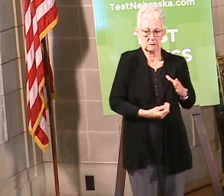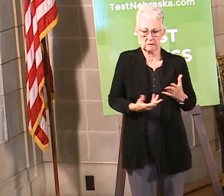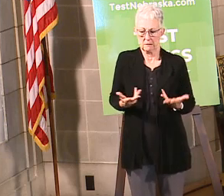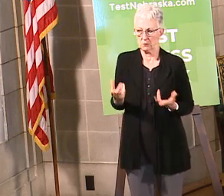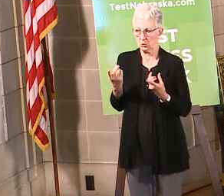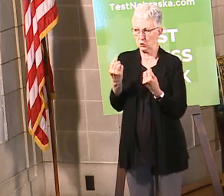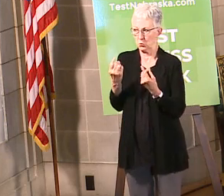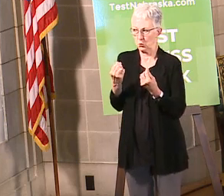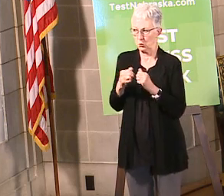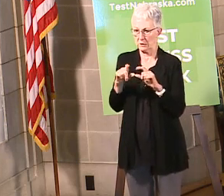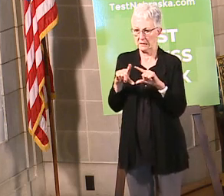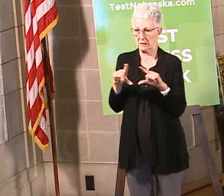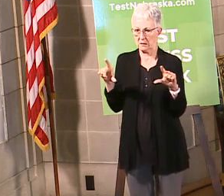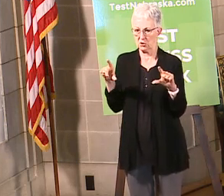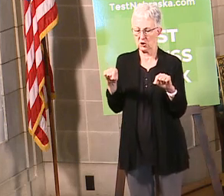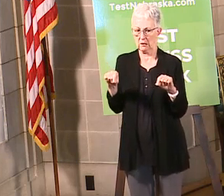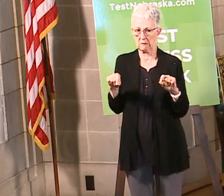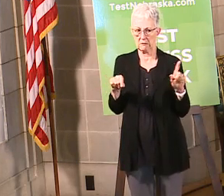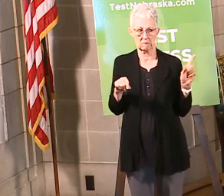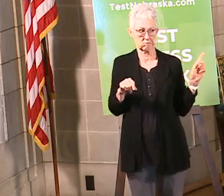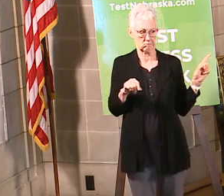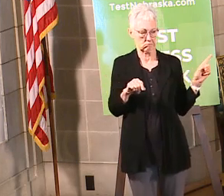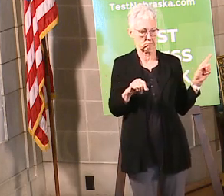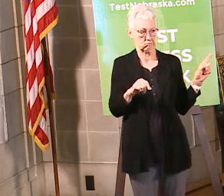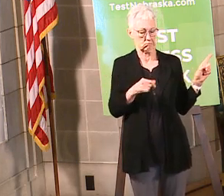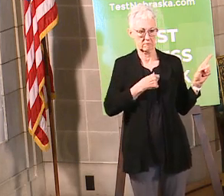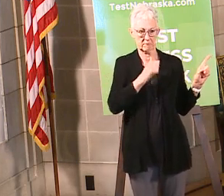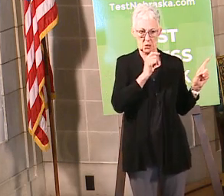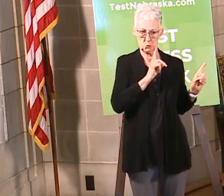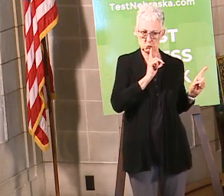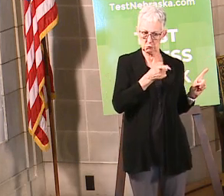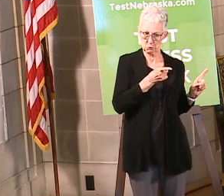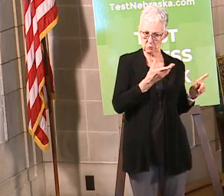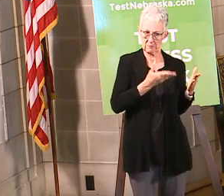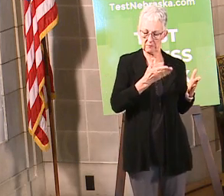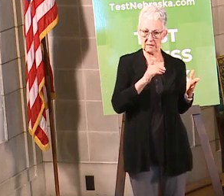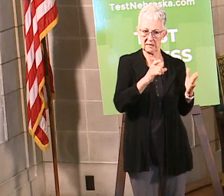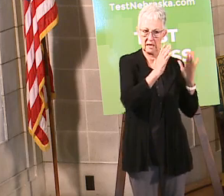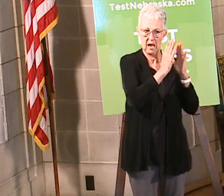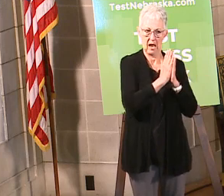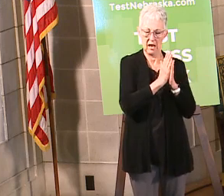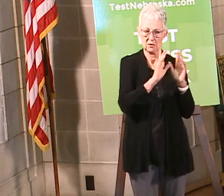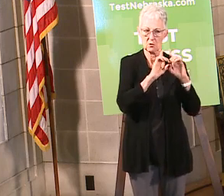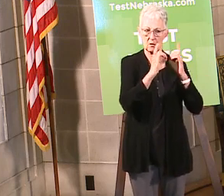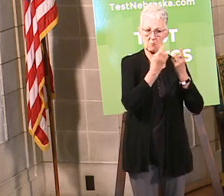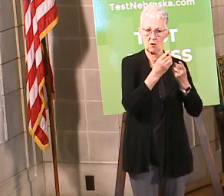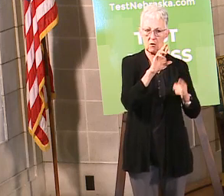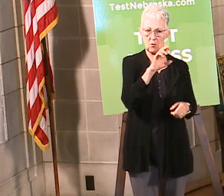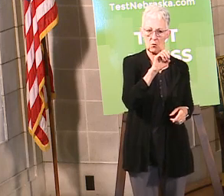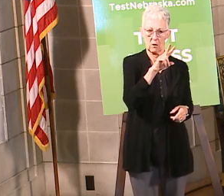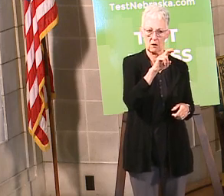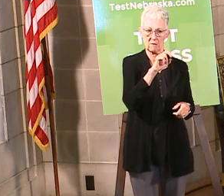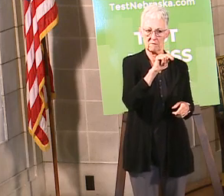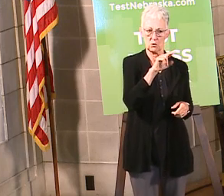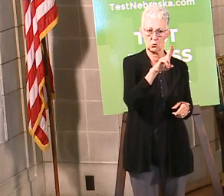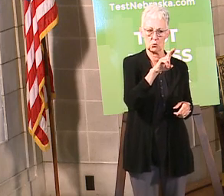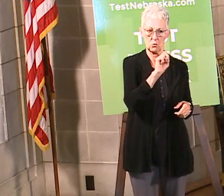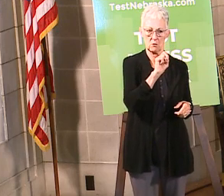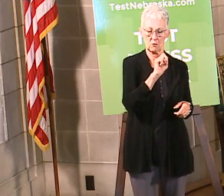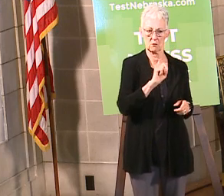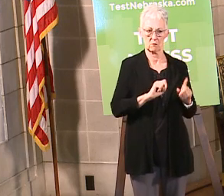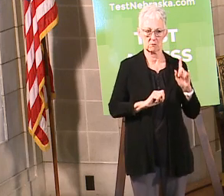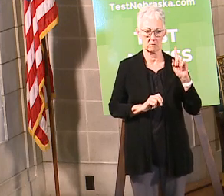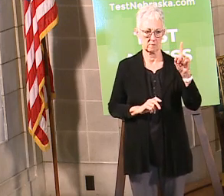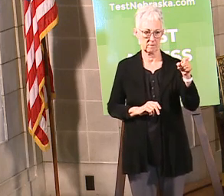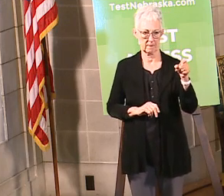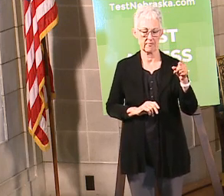help us out with. So, maybe we get Tony Fulton to answer that, Taylor, and maybe we can just respond back to him directly. And